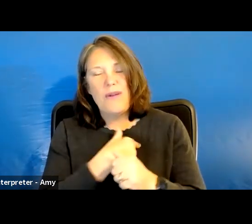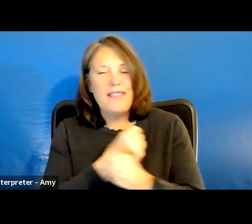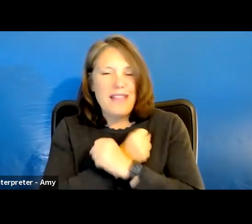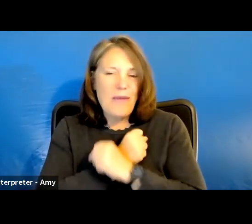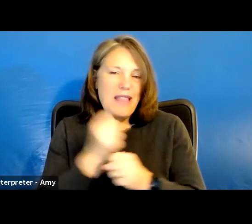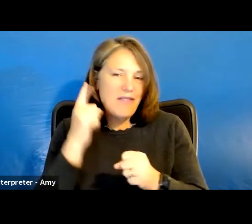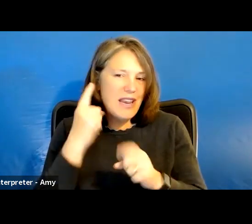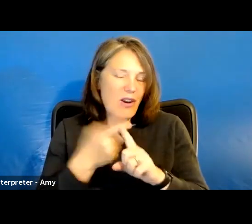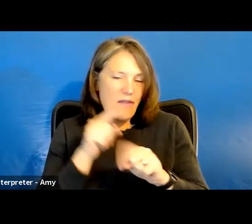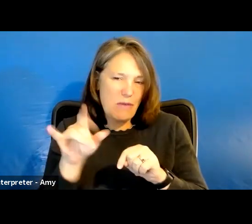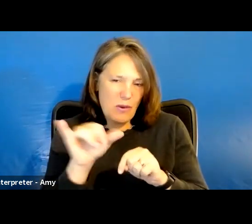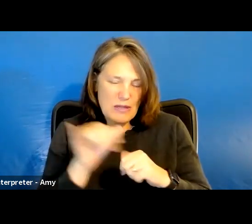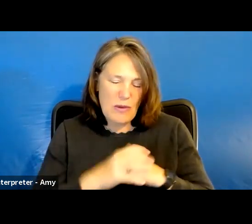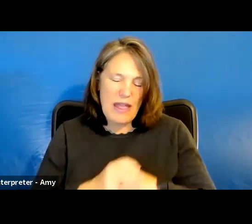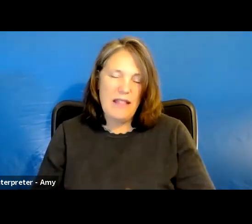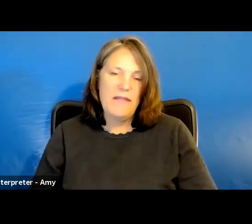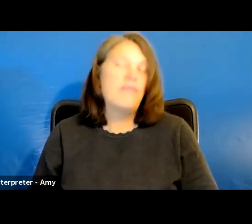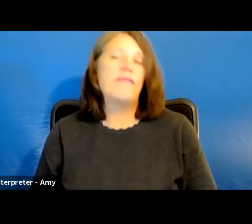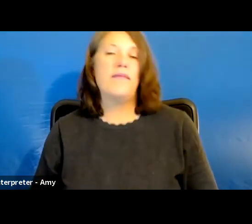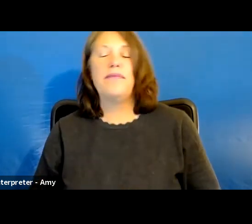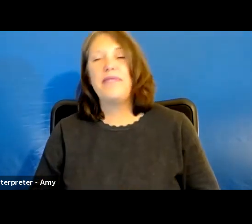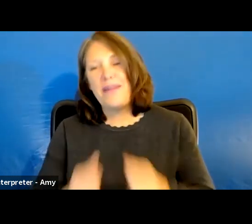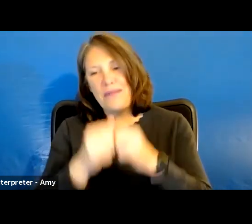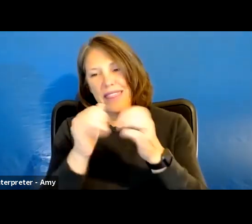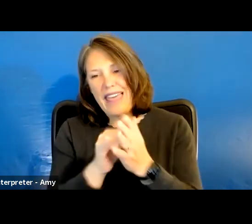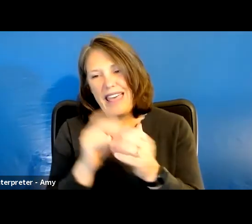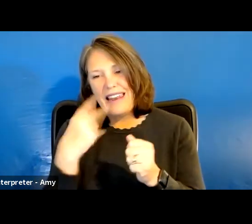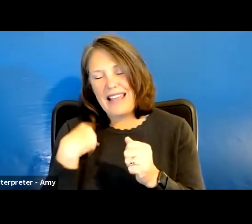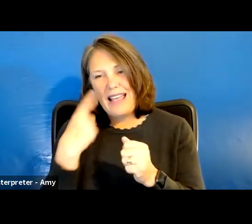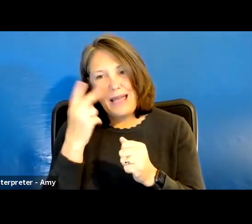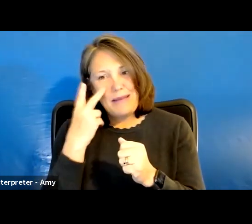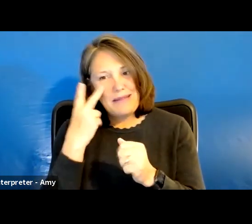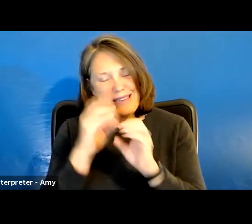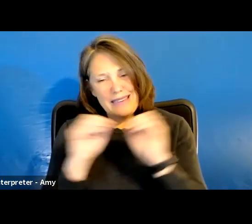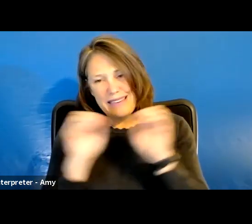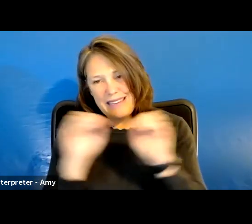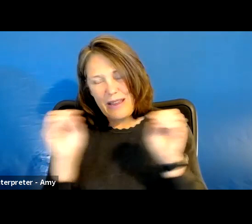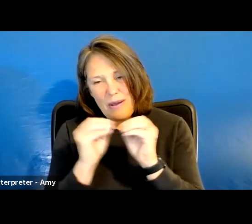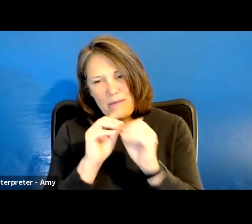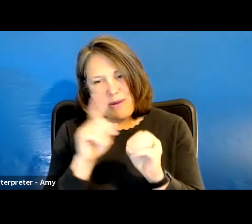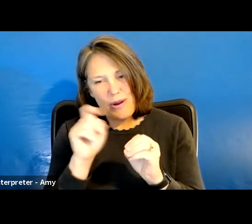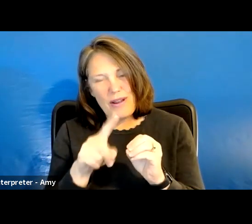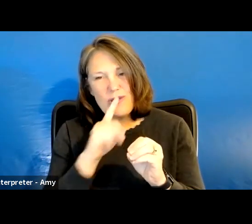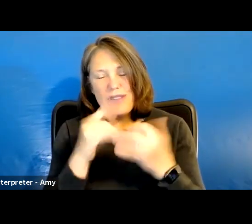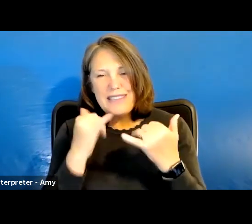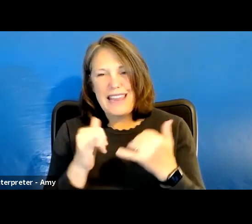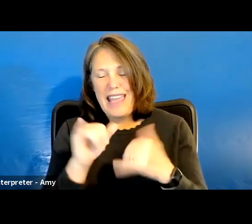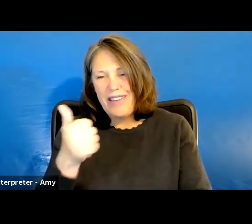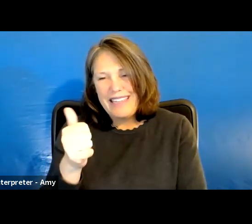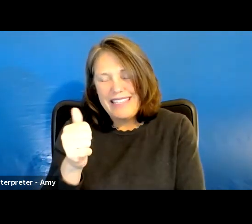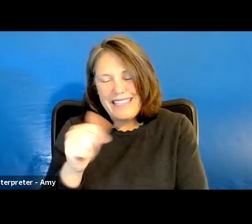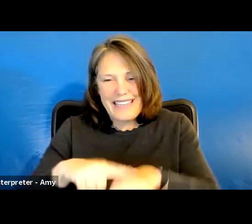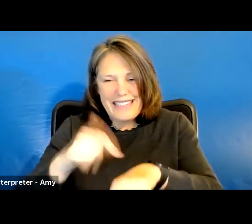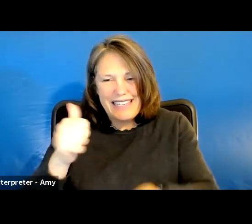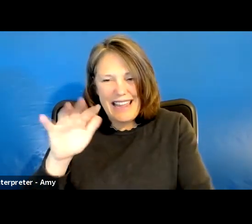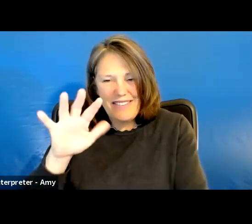to hear from you as well. With that, I'm seeing no other questions. It is 10 56. So